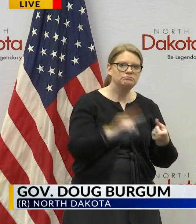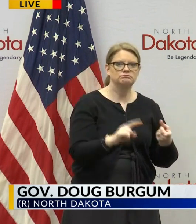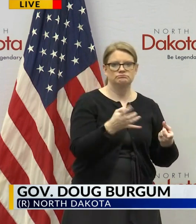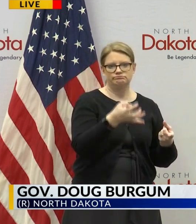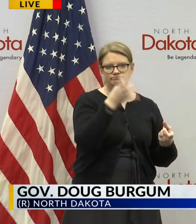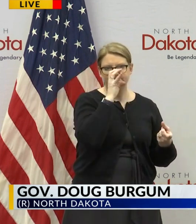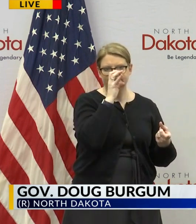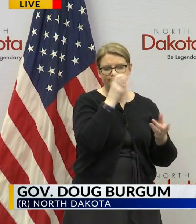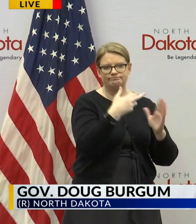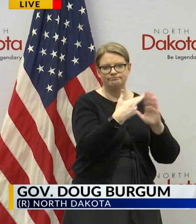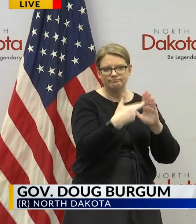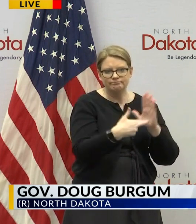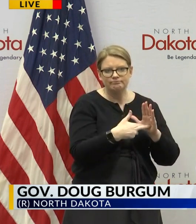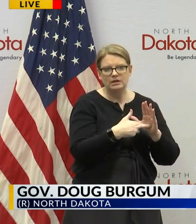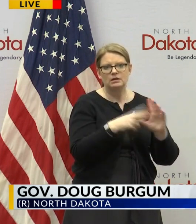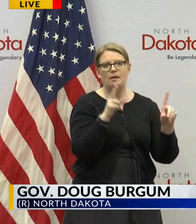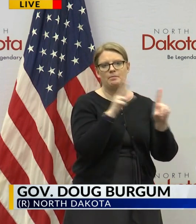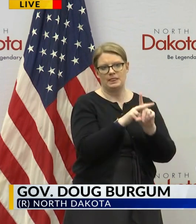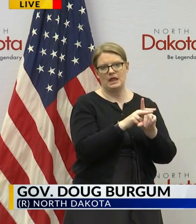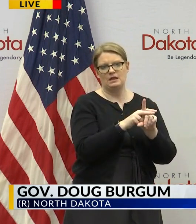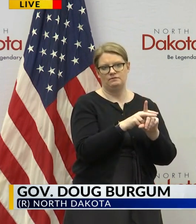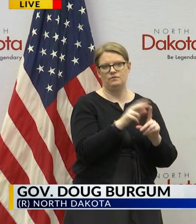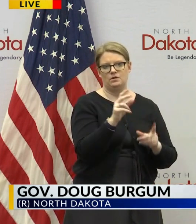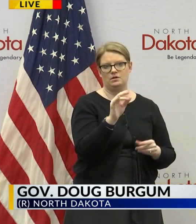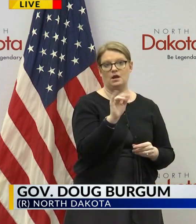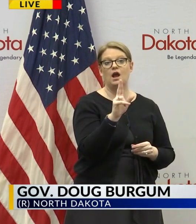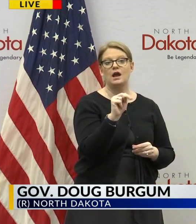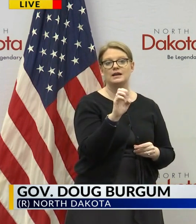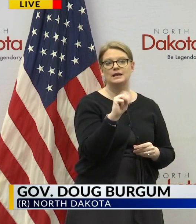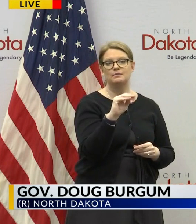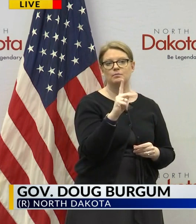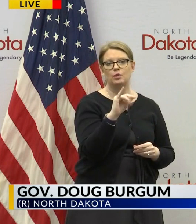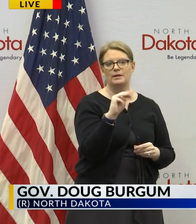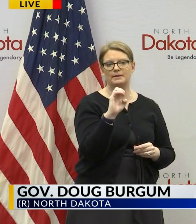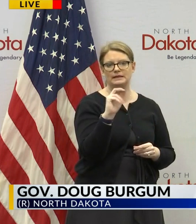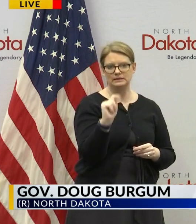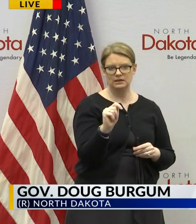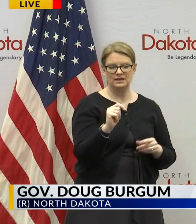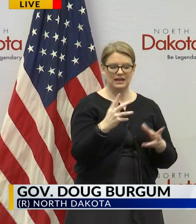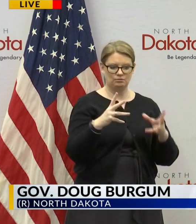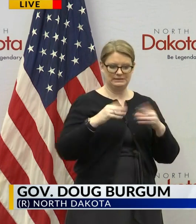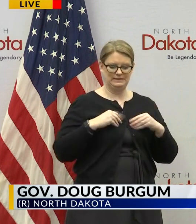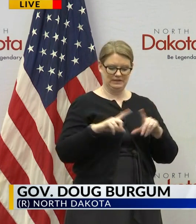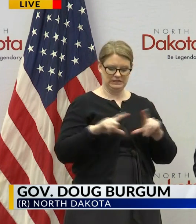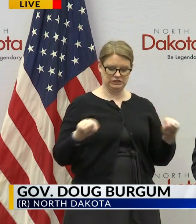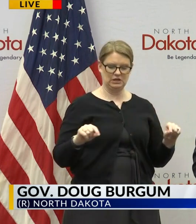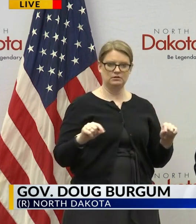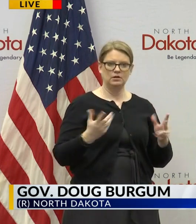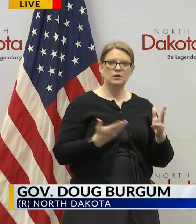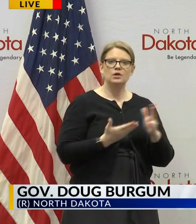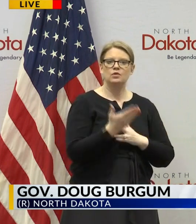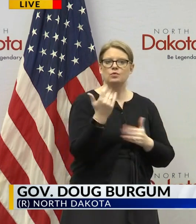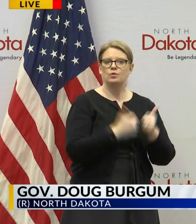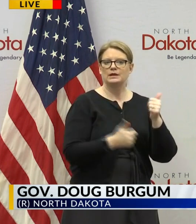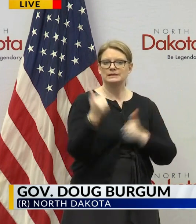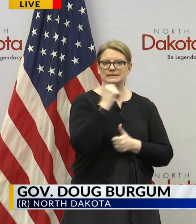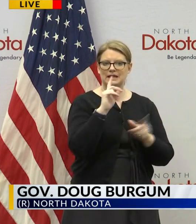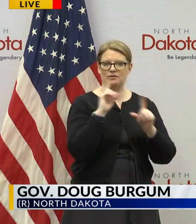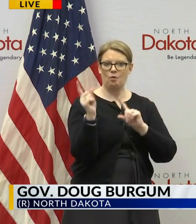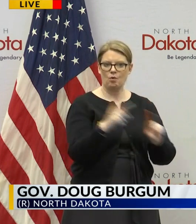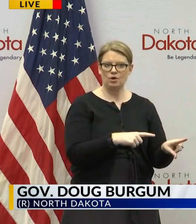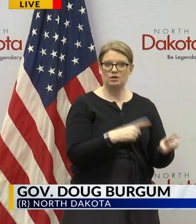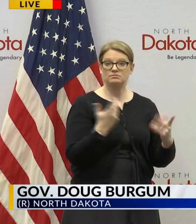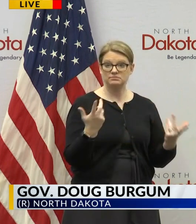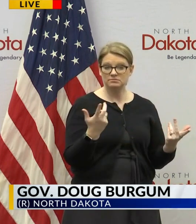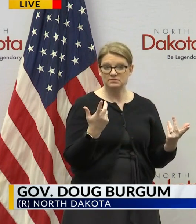around applying for unemployment insurance and getting an unemployment check we're doing this through executive order part of the reason we're